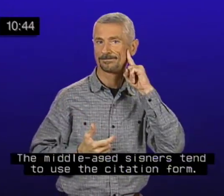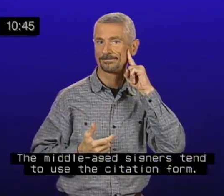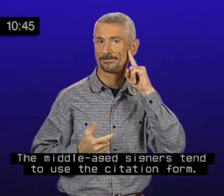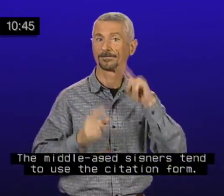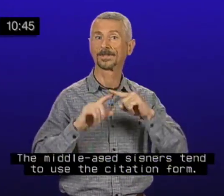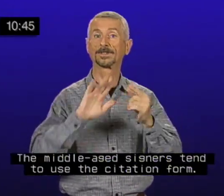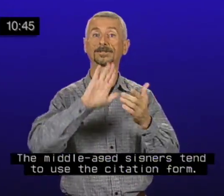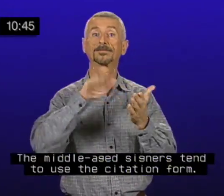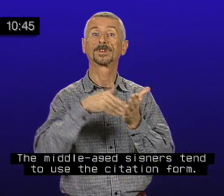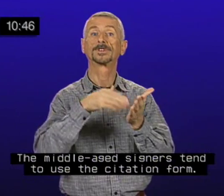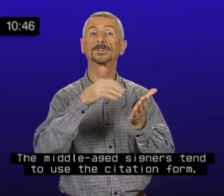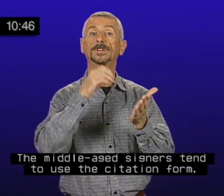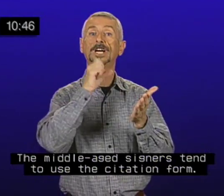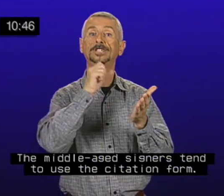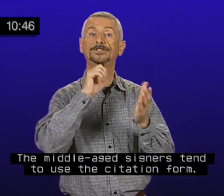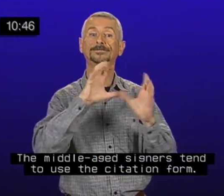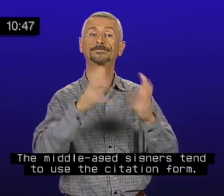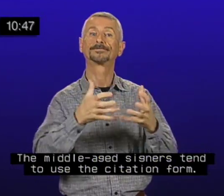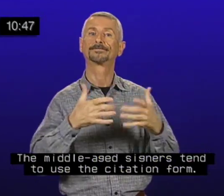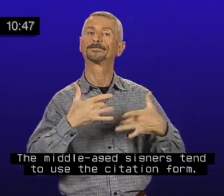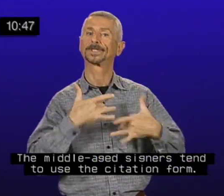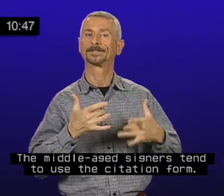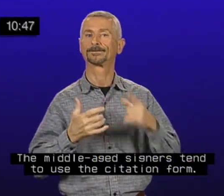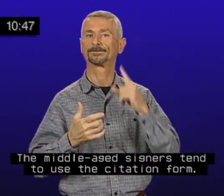The middle-aged signers tend to use the citation form.